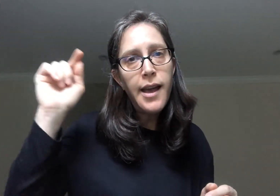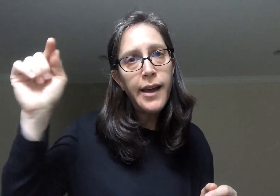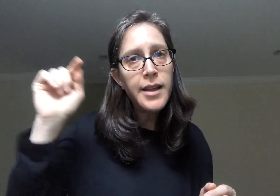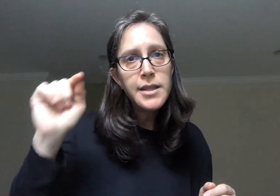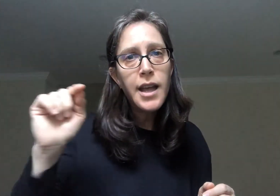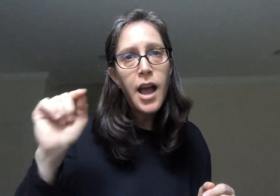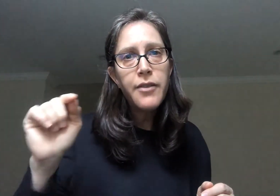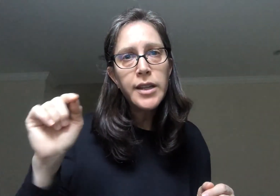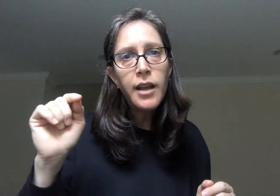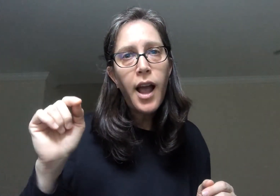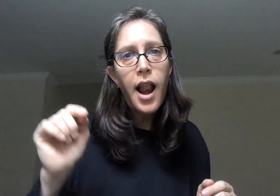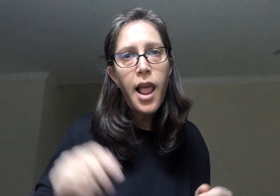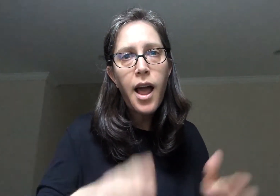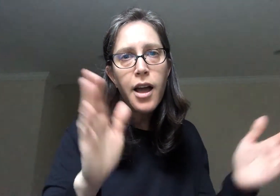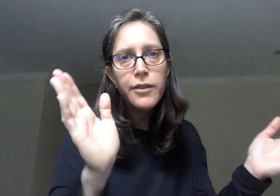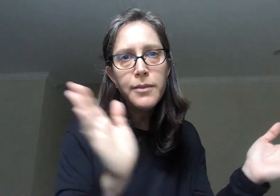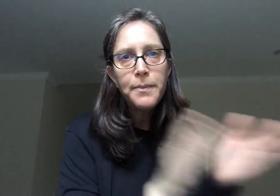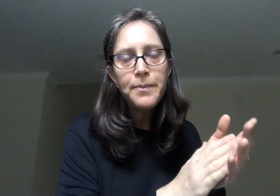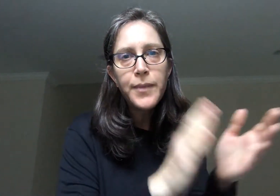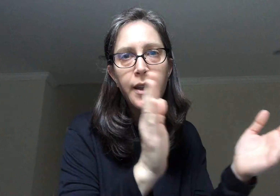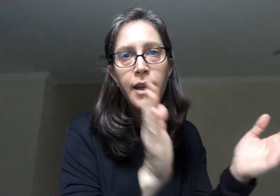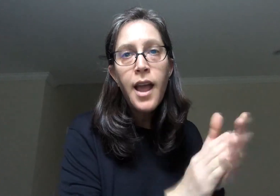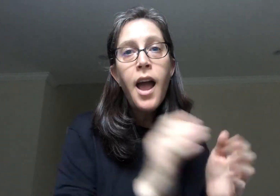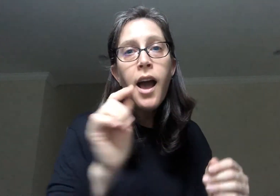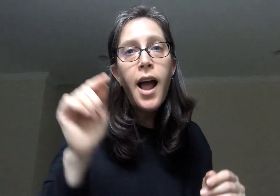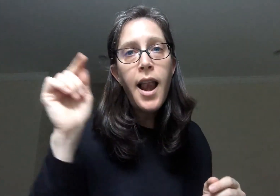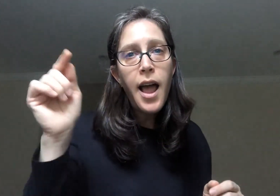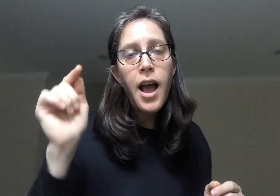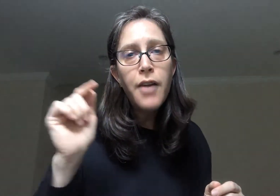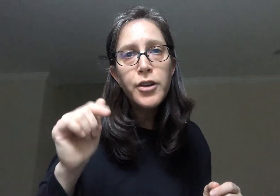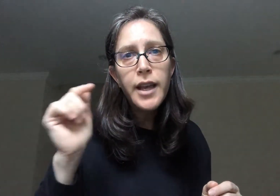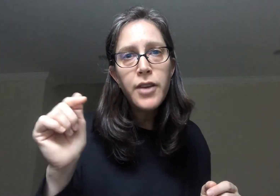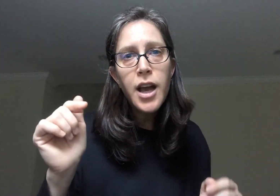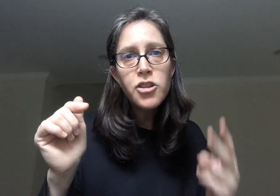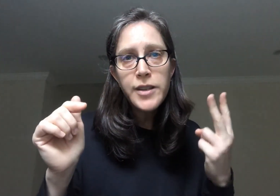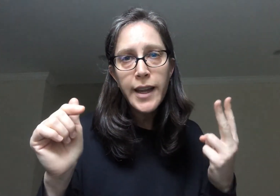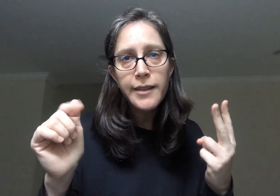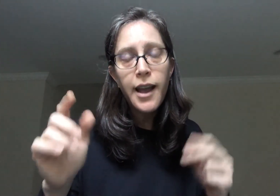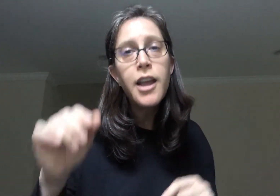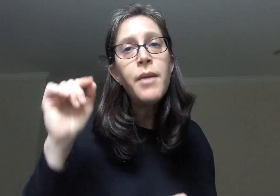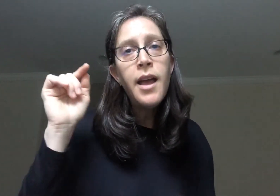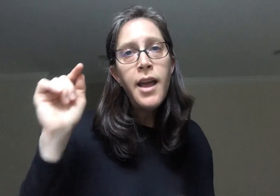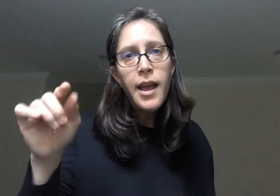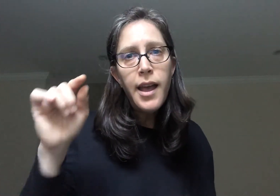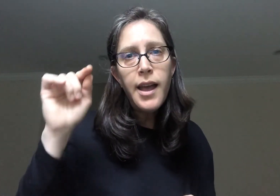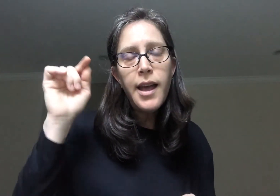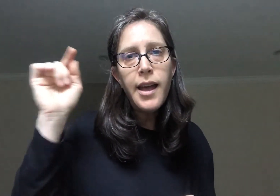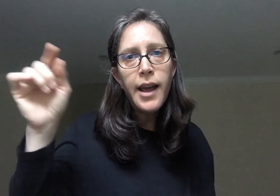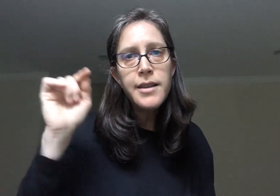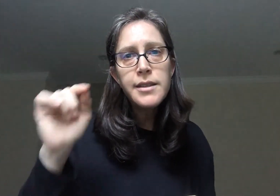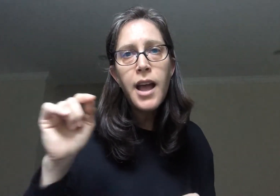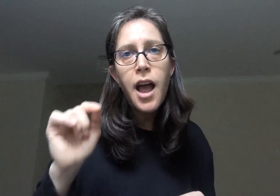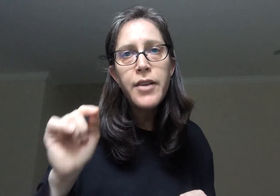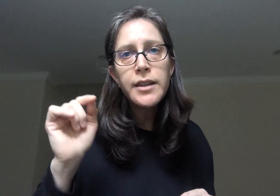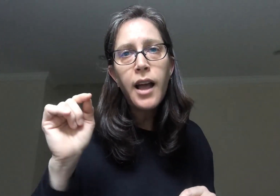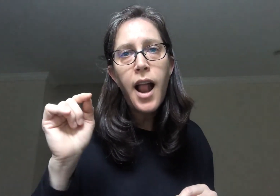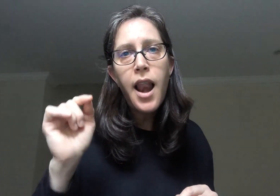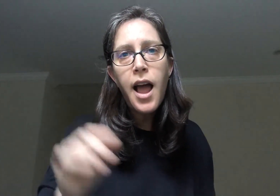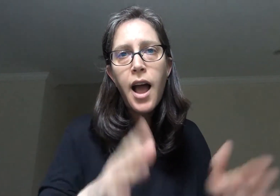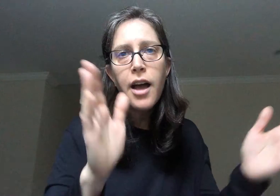Eretz. Zavat. Chalav. Chalav Udevash. Second time. Eretz. Zavat. Chalav.